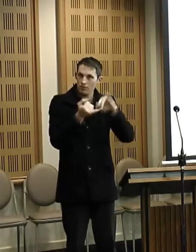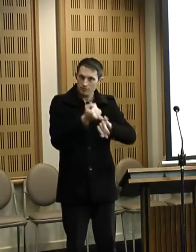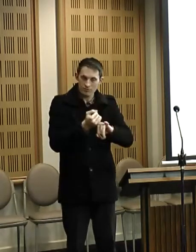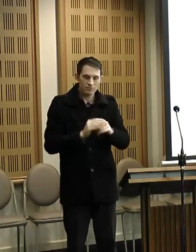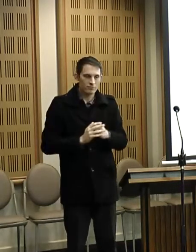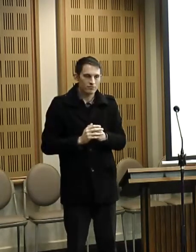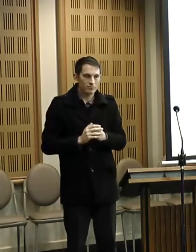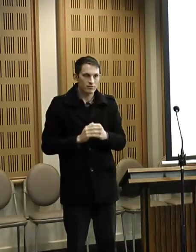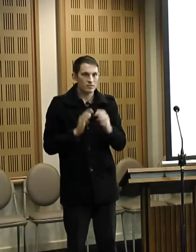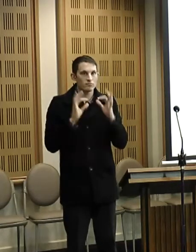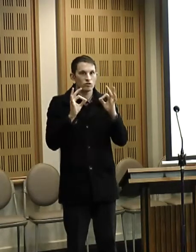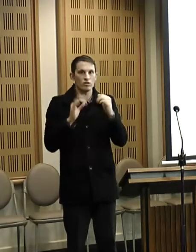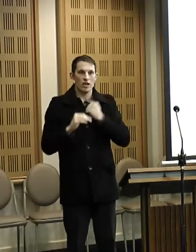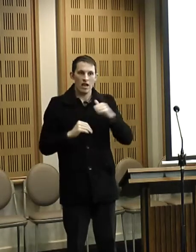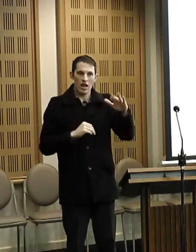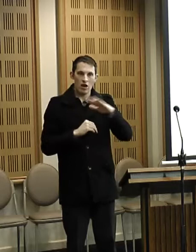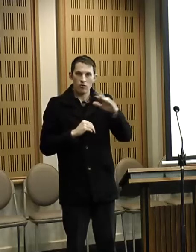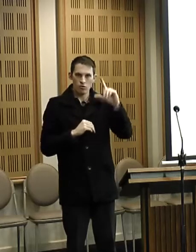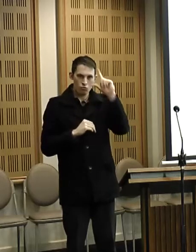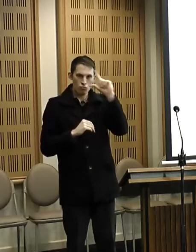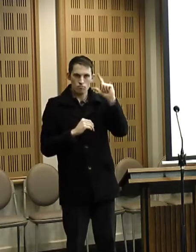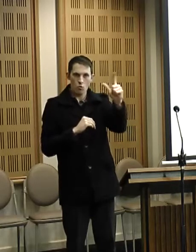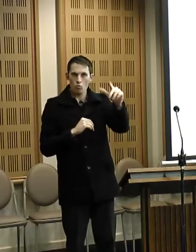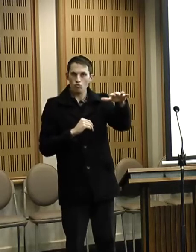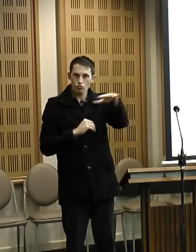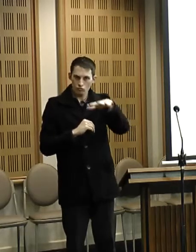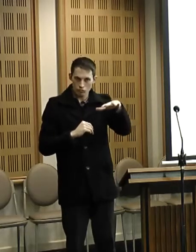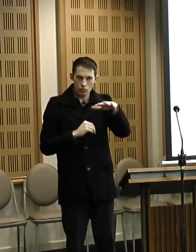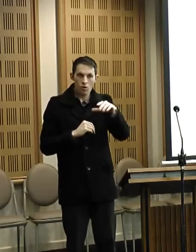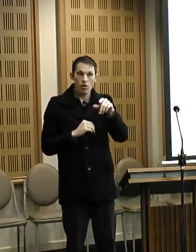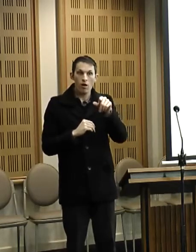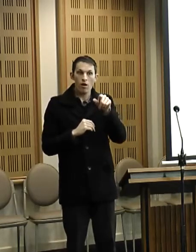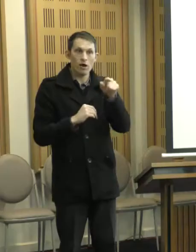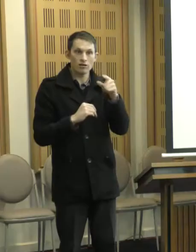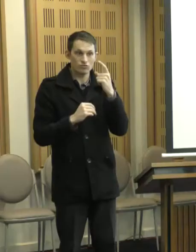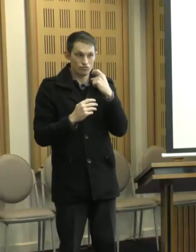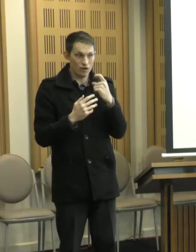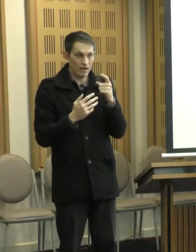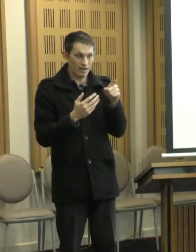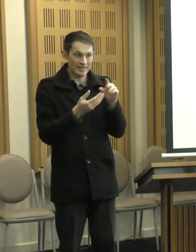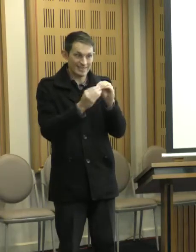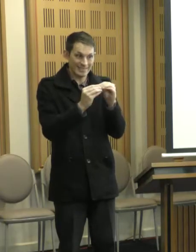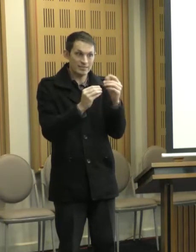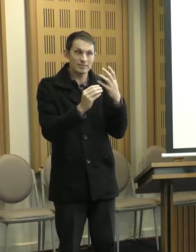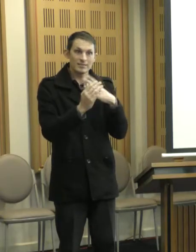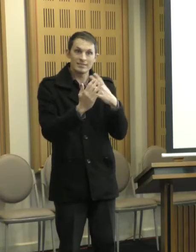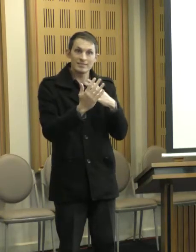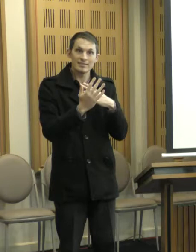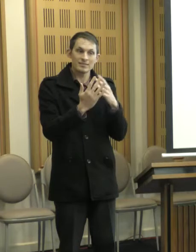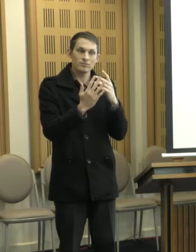our area of remote rural, is getting the required reports. Um,